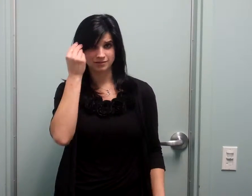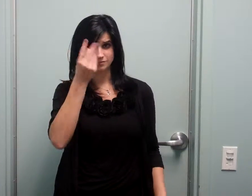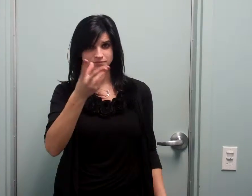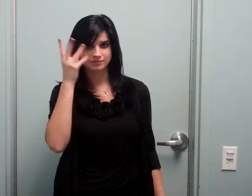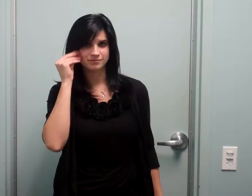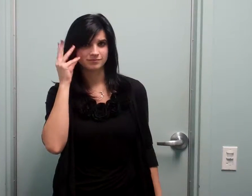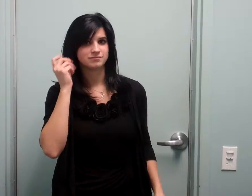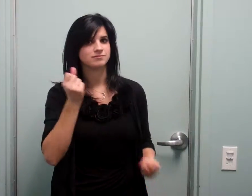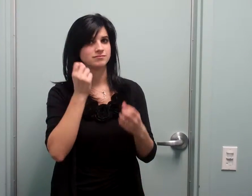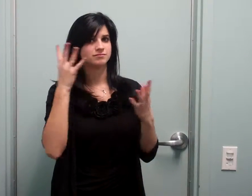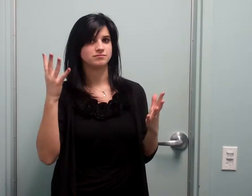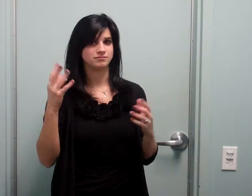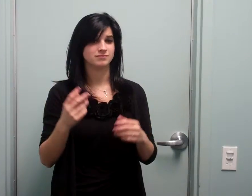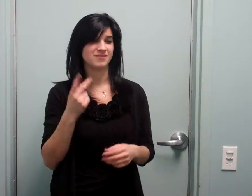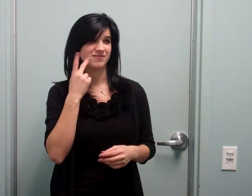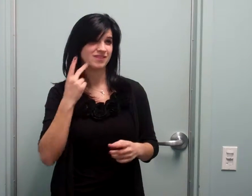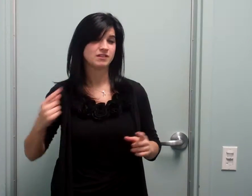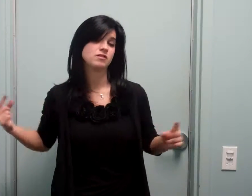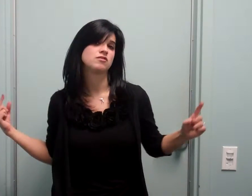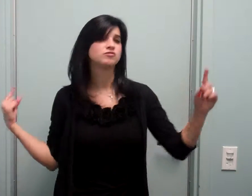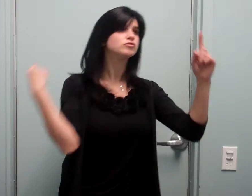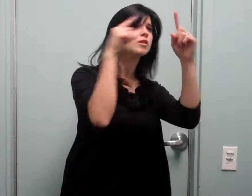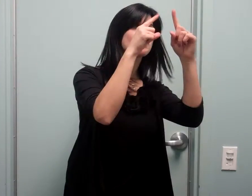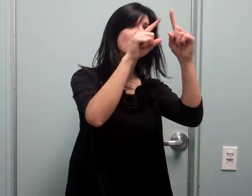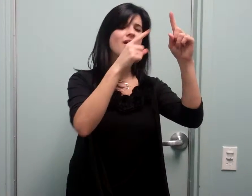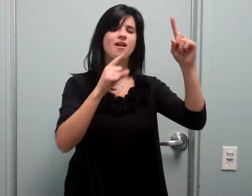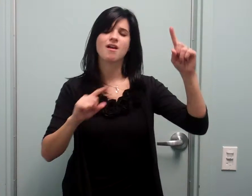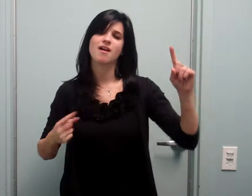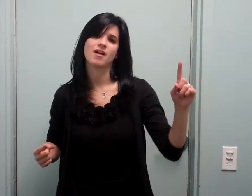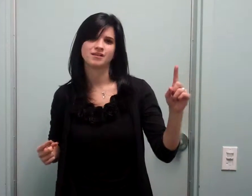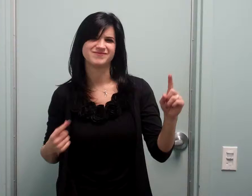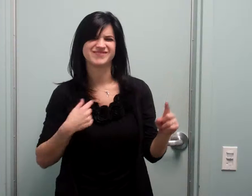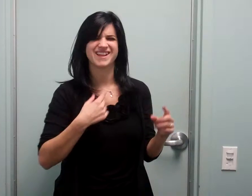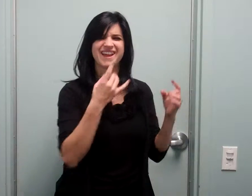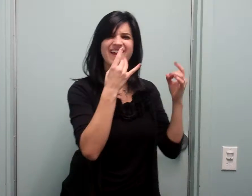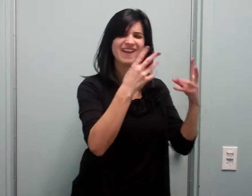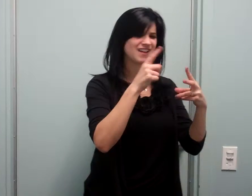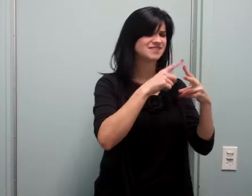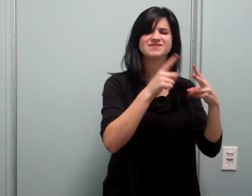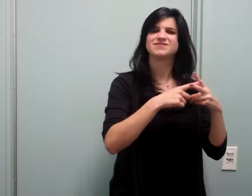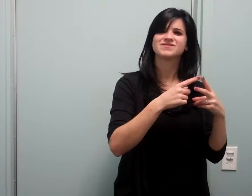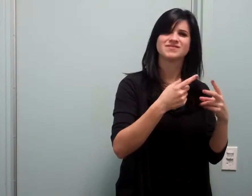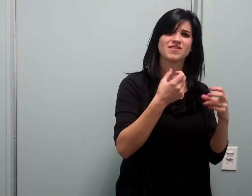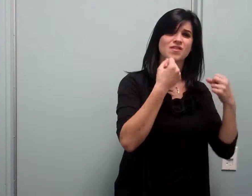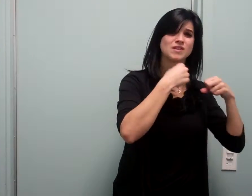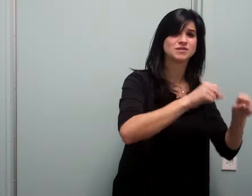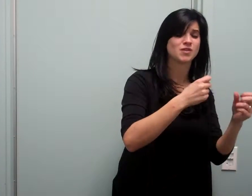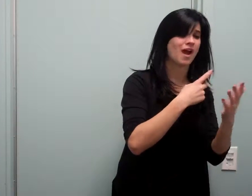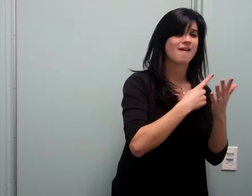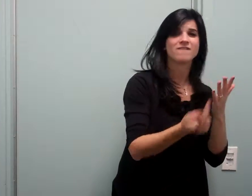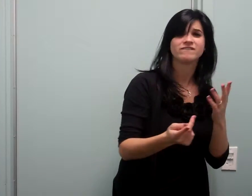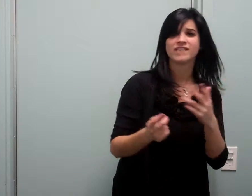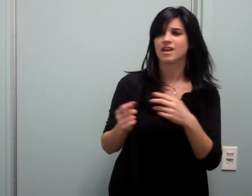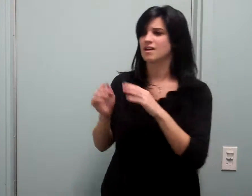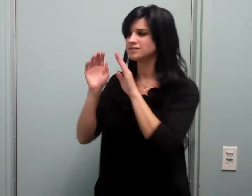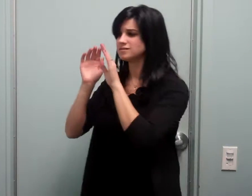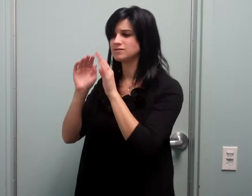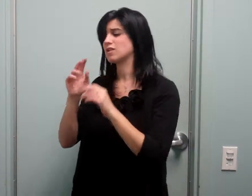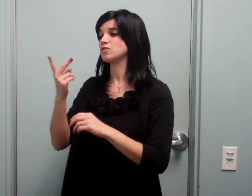seen poop drink deflate like a true pain, wait, they're trying to fail, the two things I hate, succeed in this rap game, the two things is